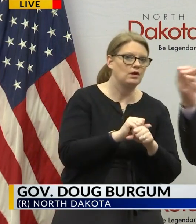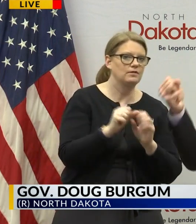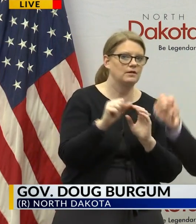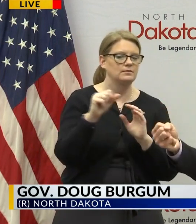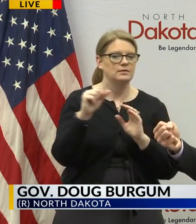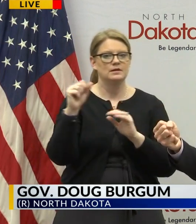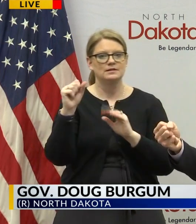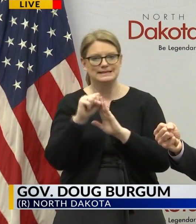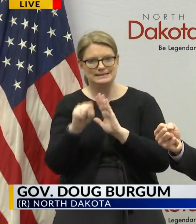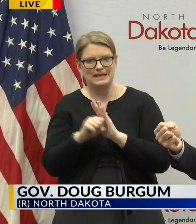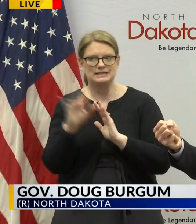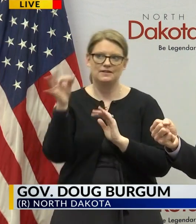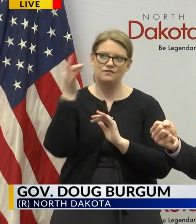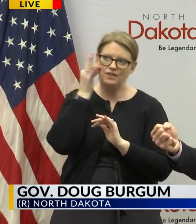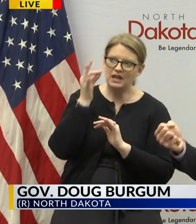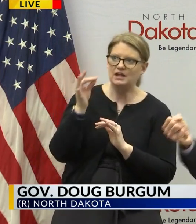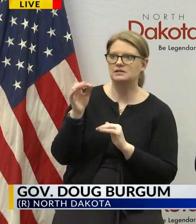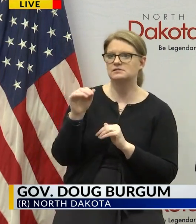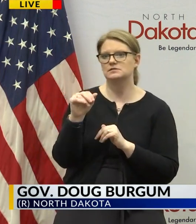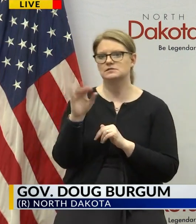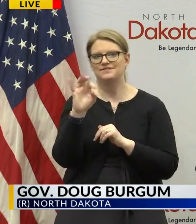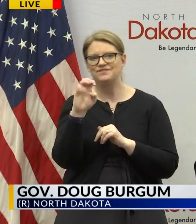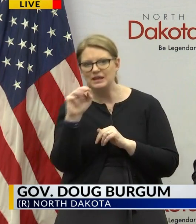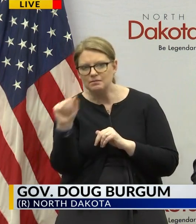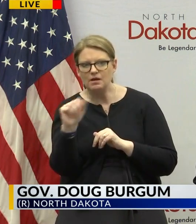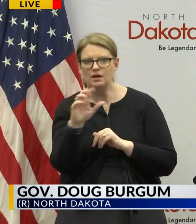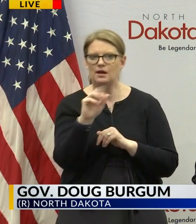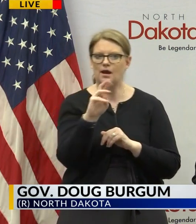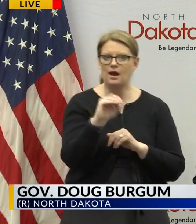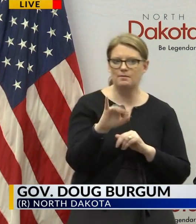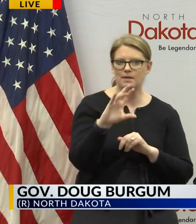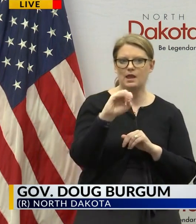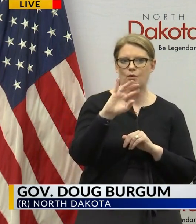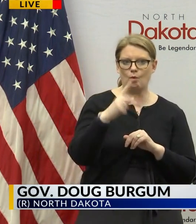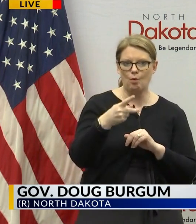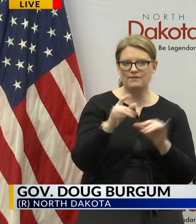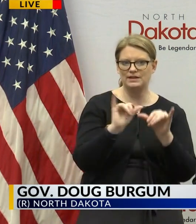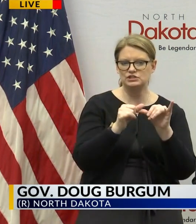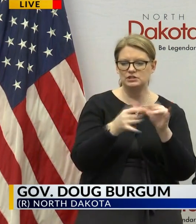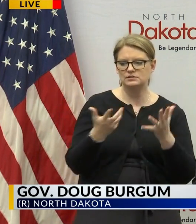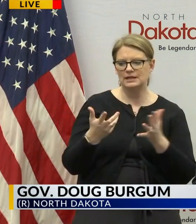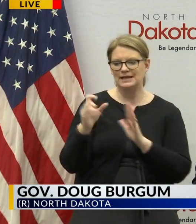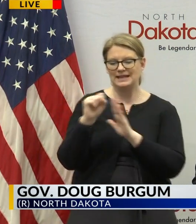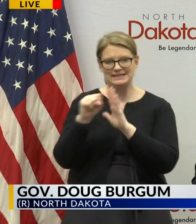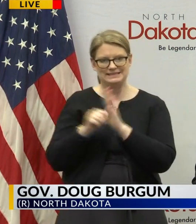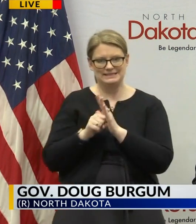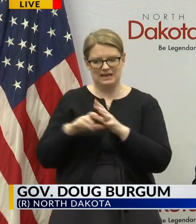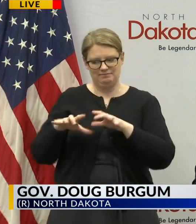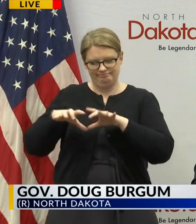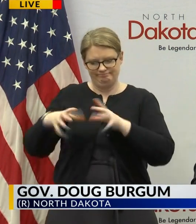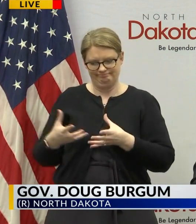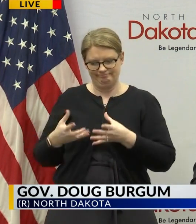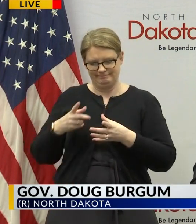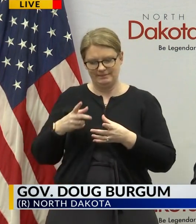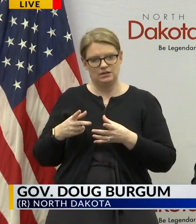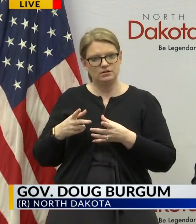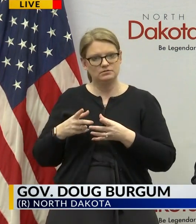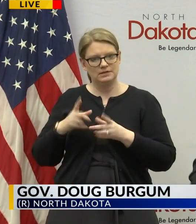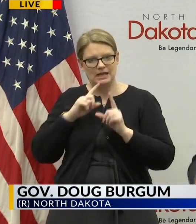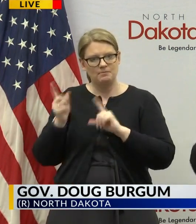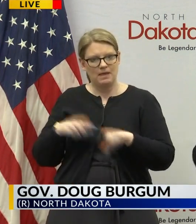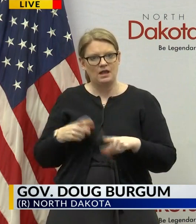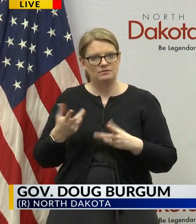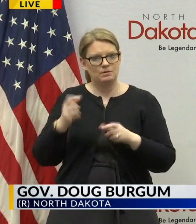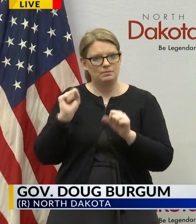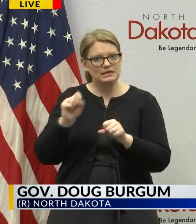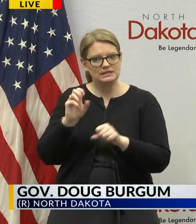through fema through army corps of engineers and in our state unified command uh to try to identify potential sites if we need to